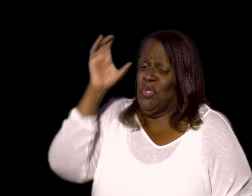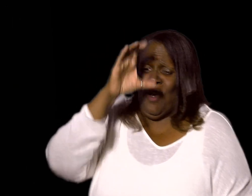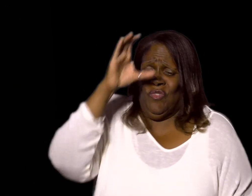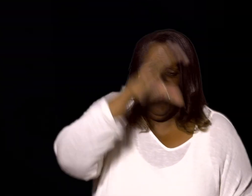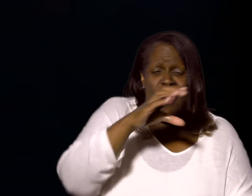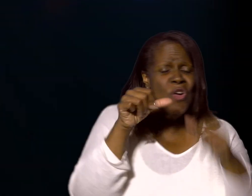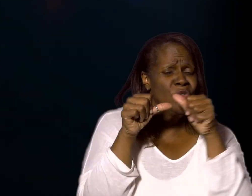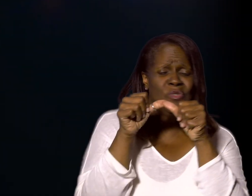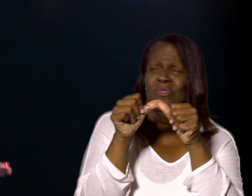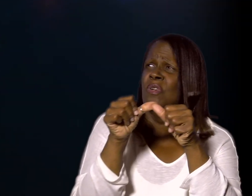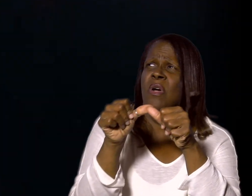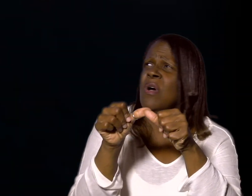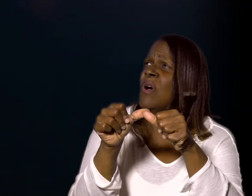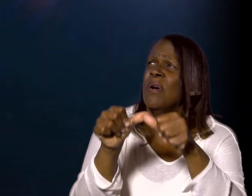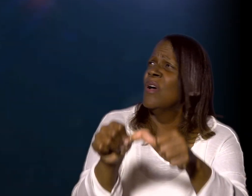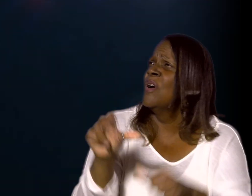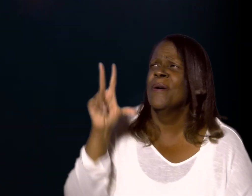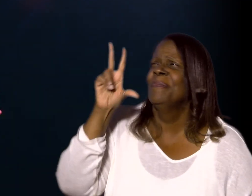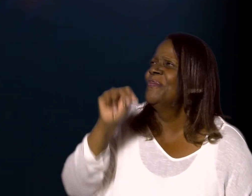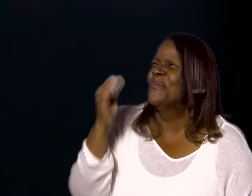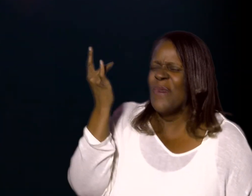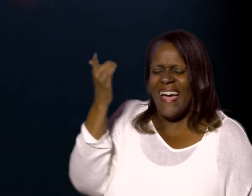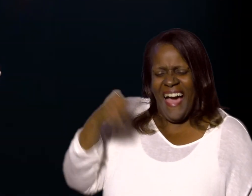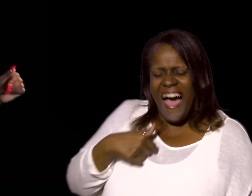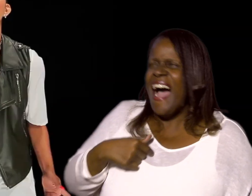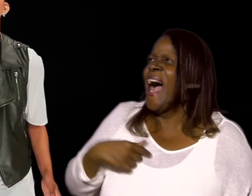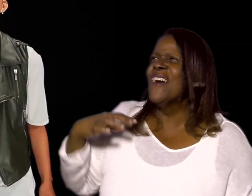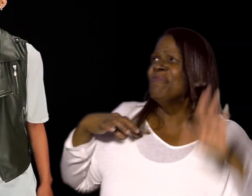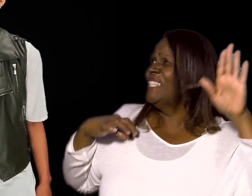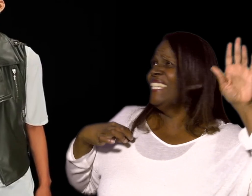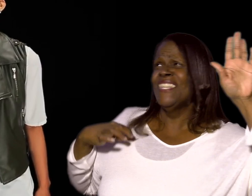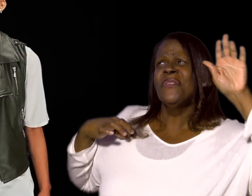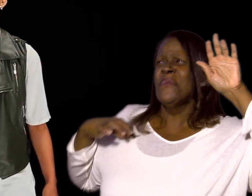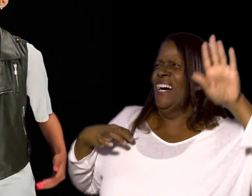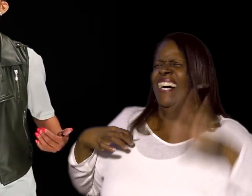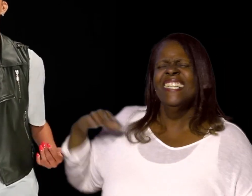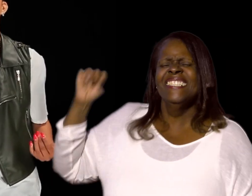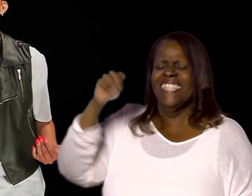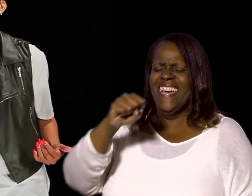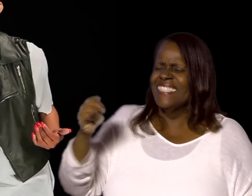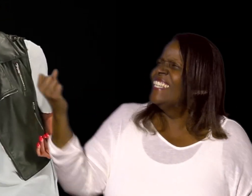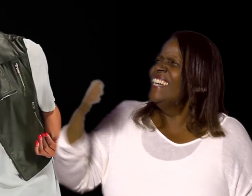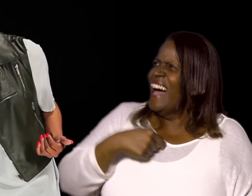You don't have to search no further, yeah I'll be the one, yes,